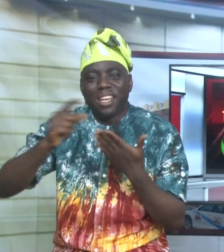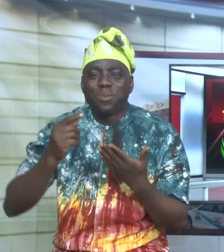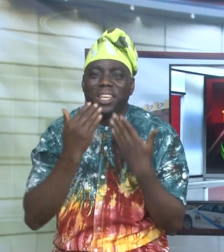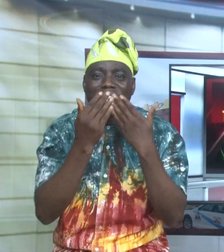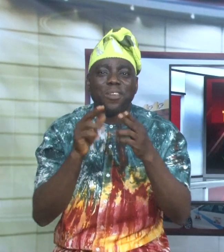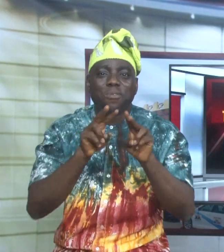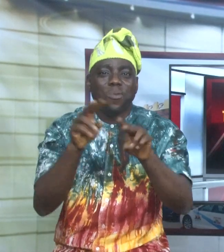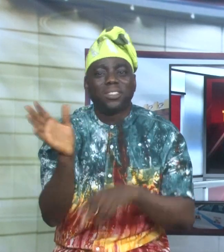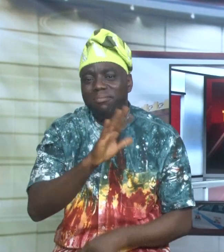Good night.